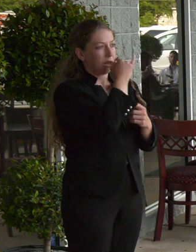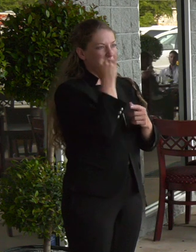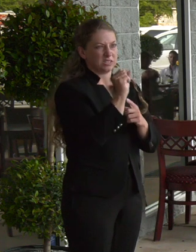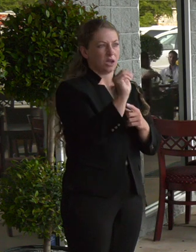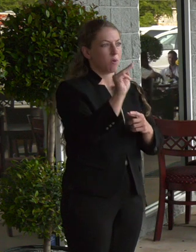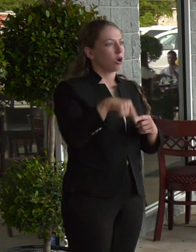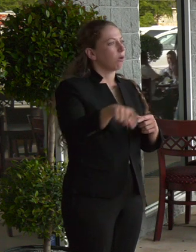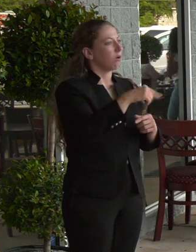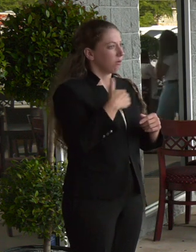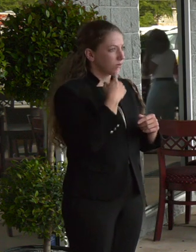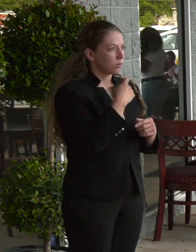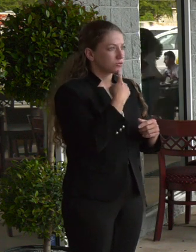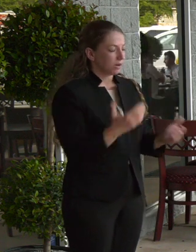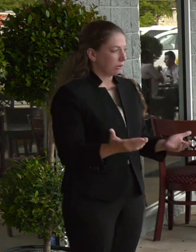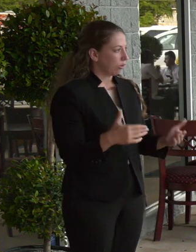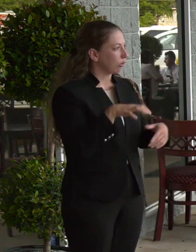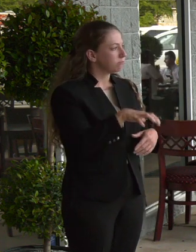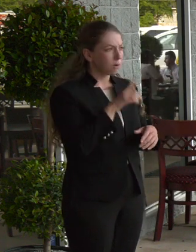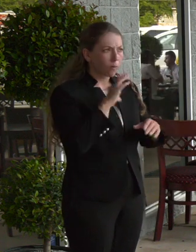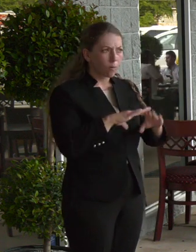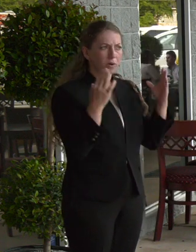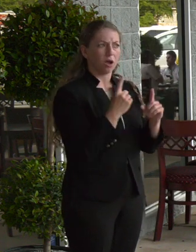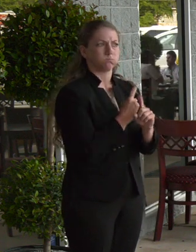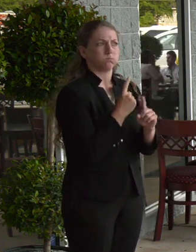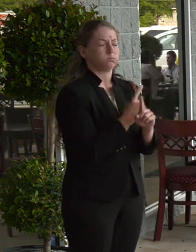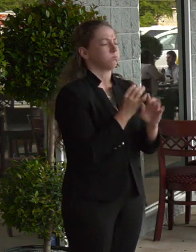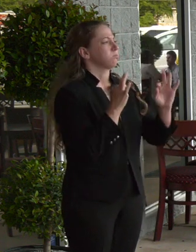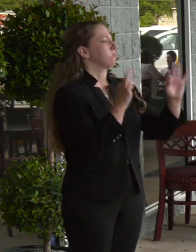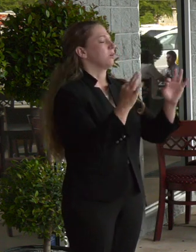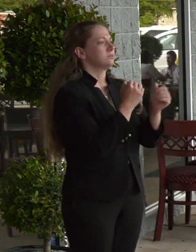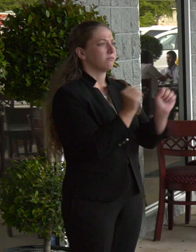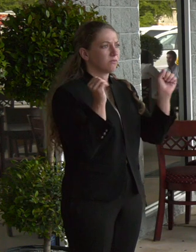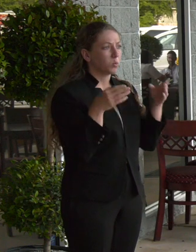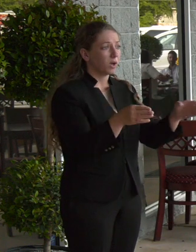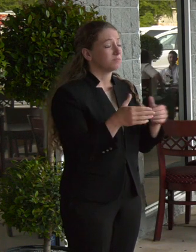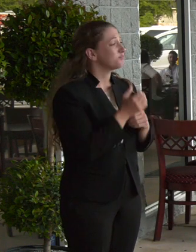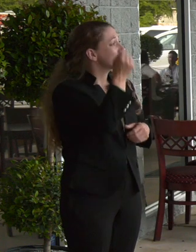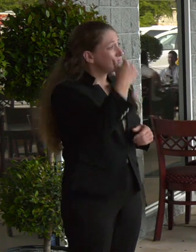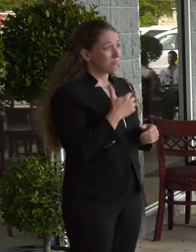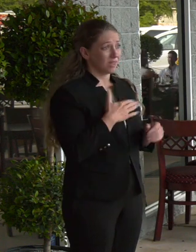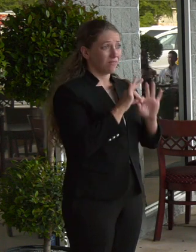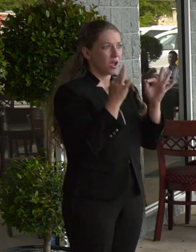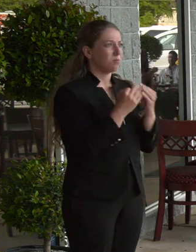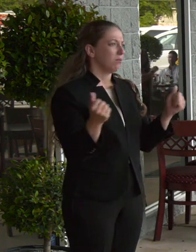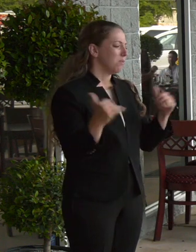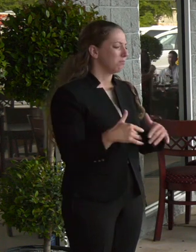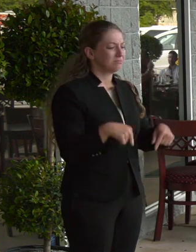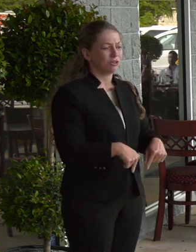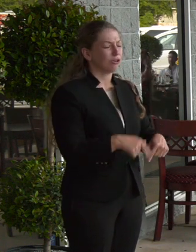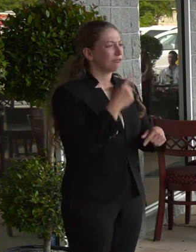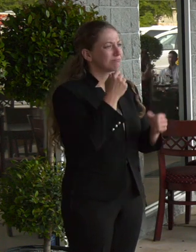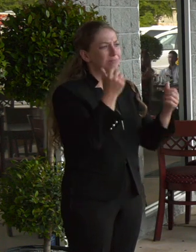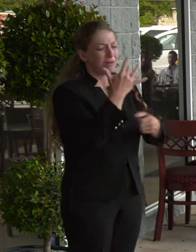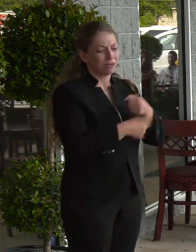things right, reopening in a smart and safe way. I have to say that, so I've been eating at this restaurant for many years, my family and I have. We've had